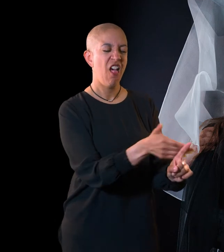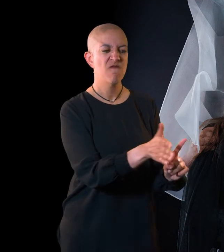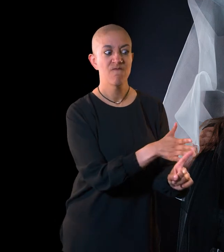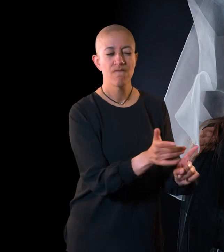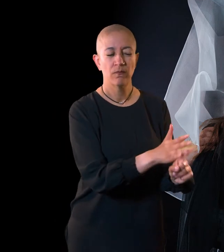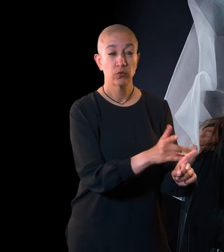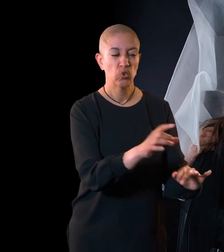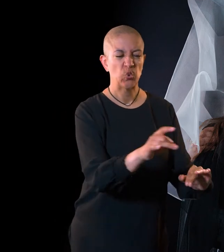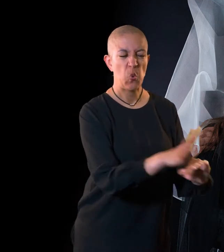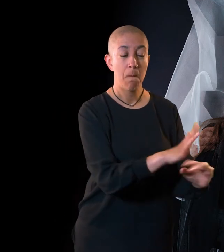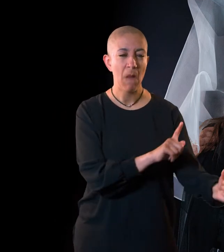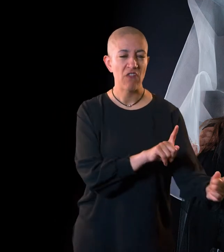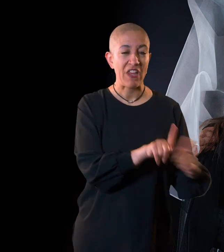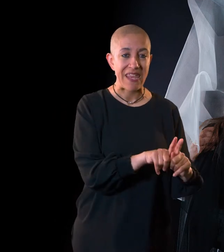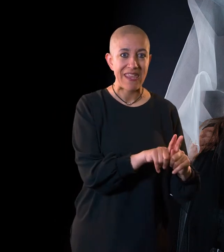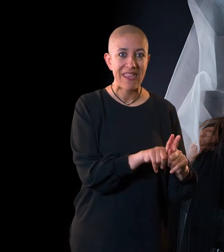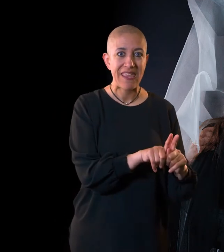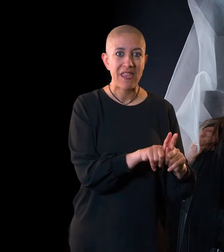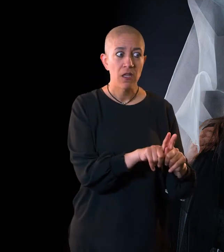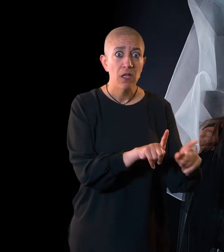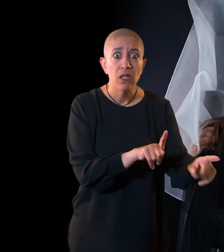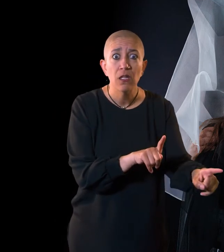Even though she knows he murdered her first husband.